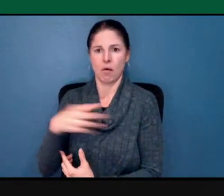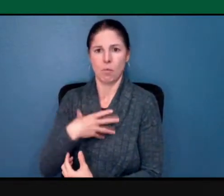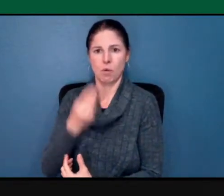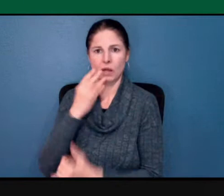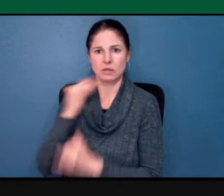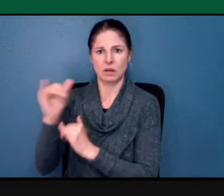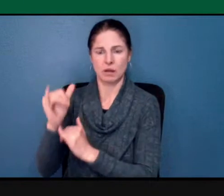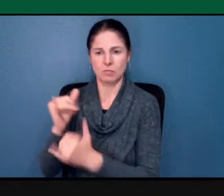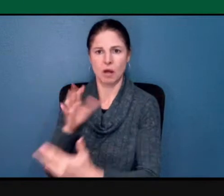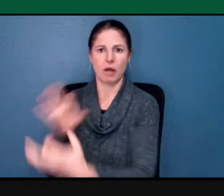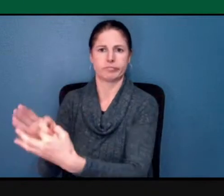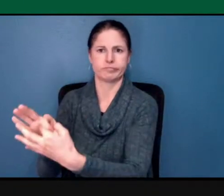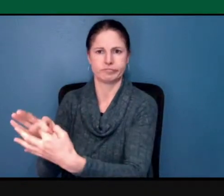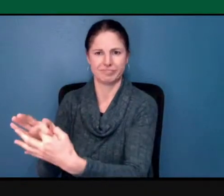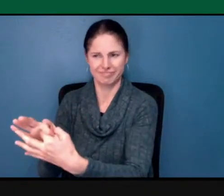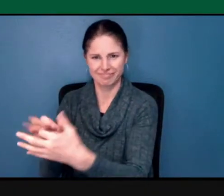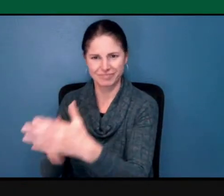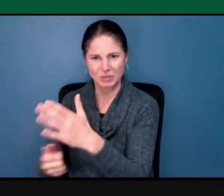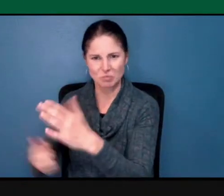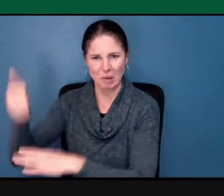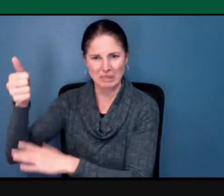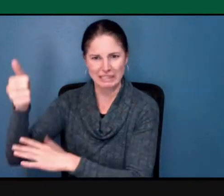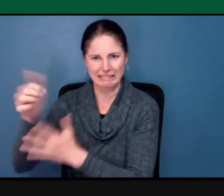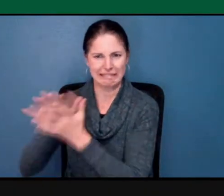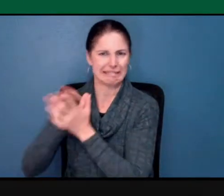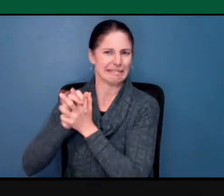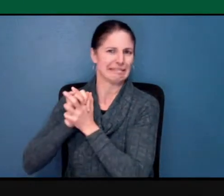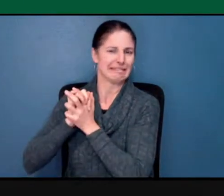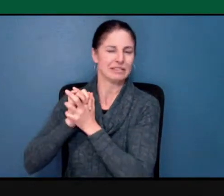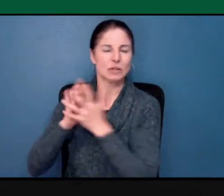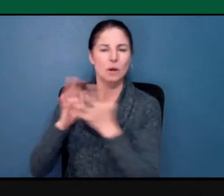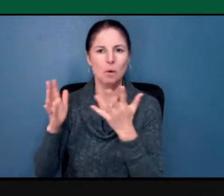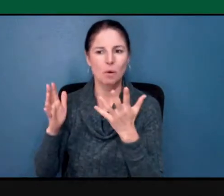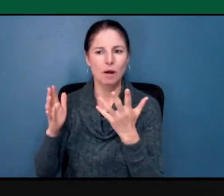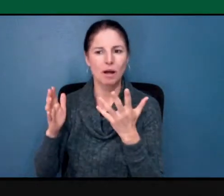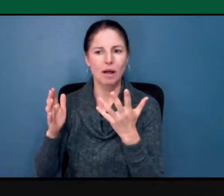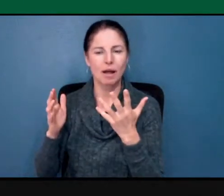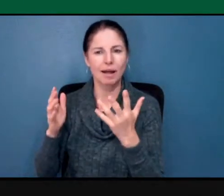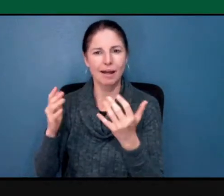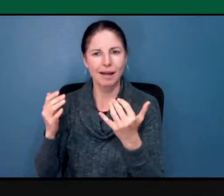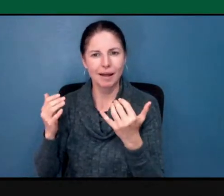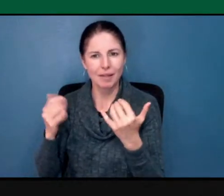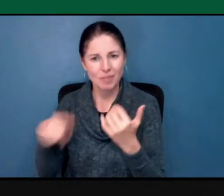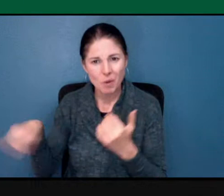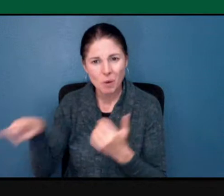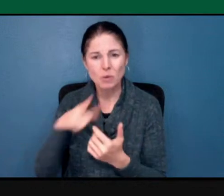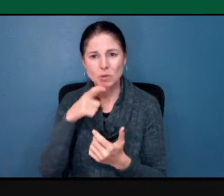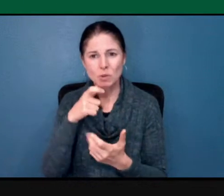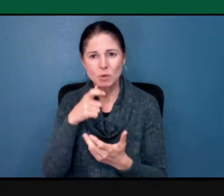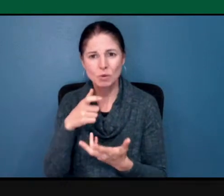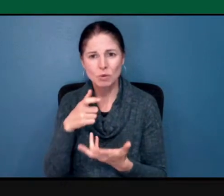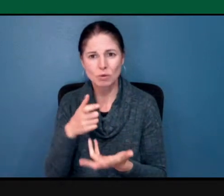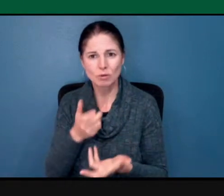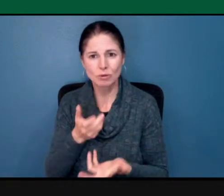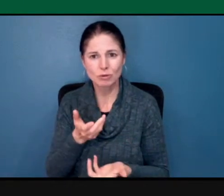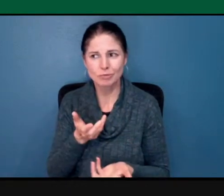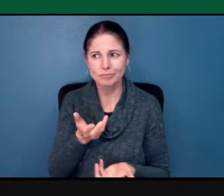How do we help those people who might be vulnerable to